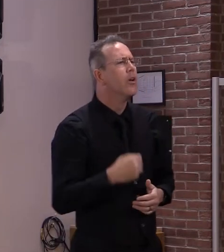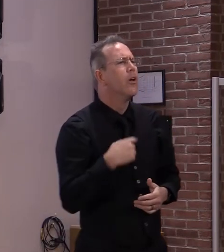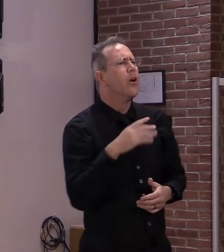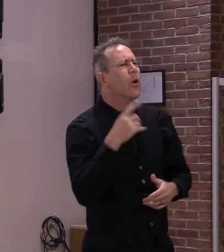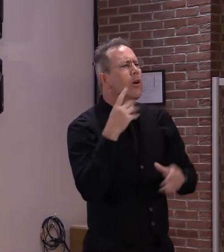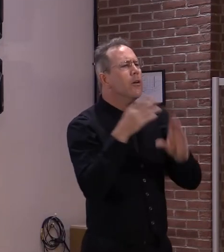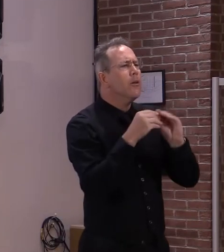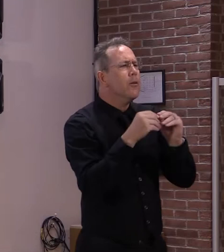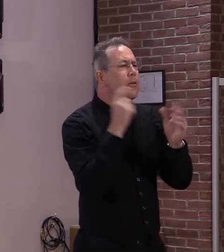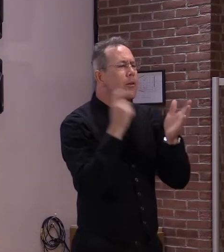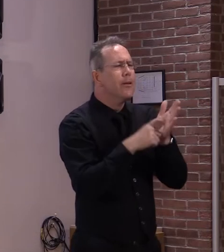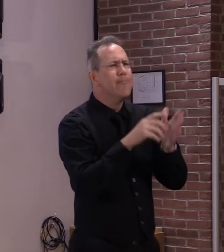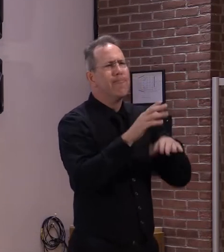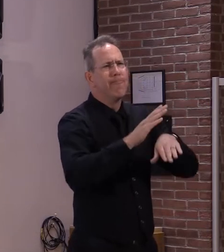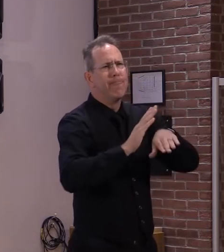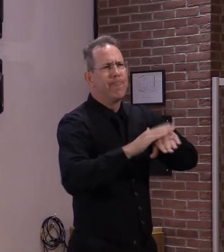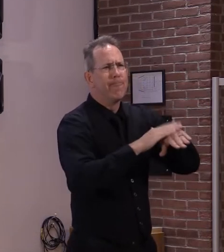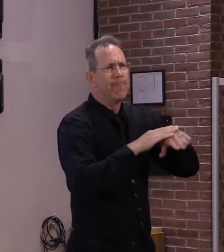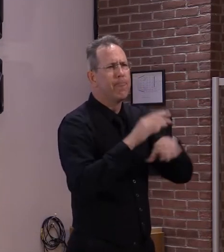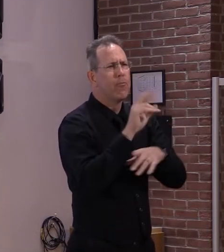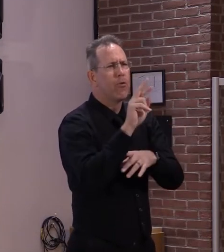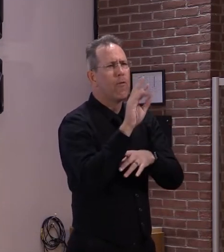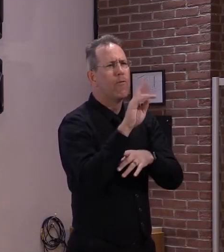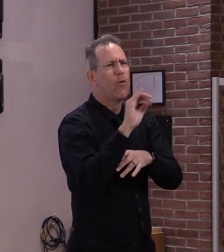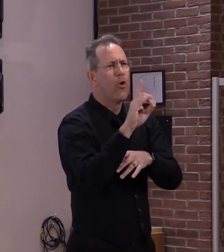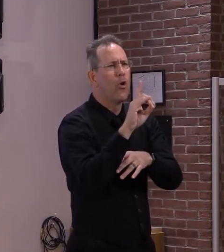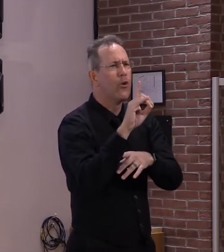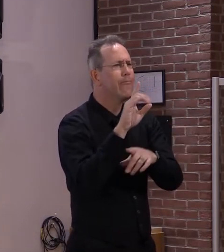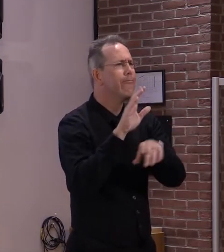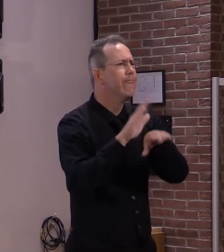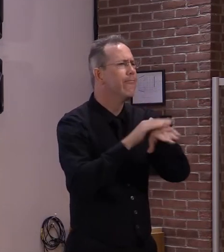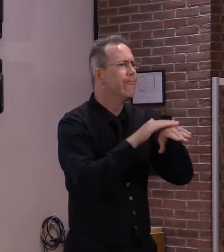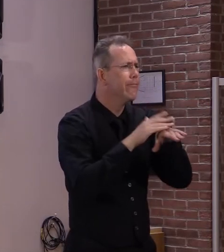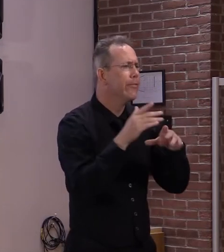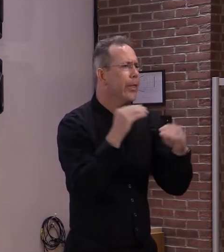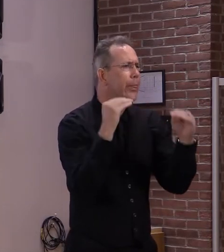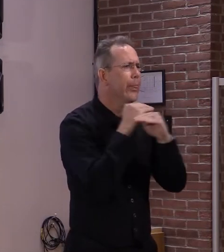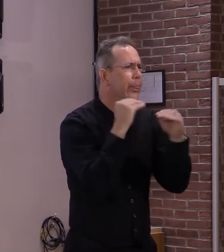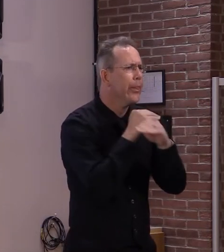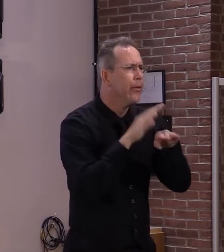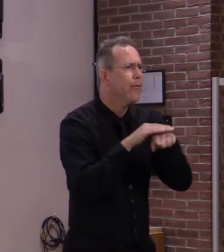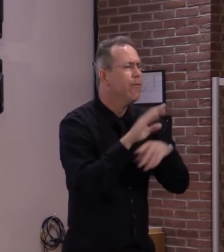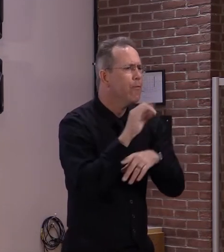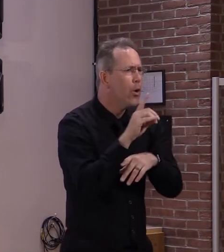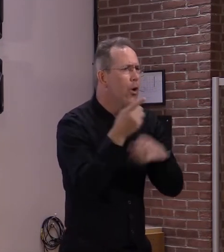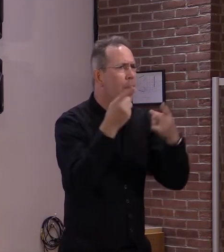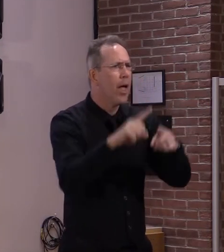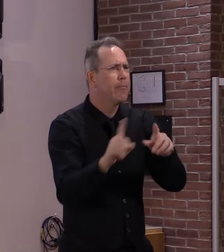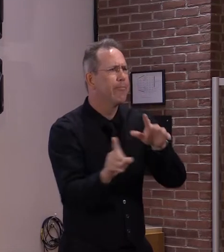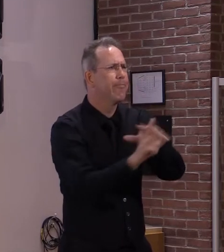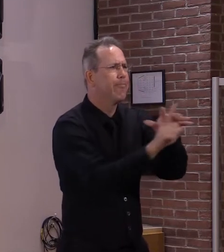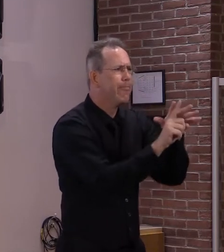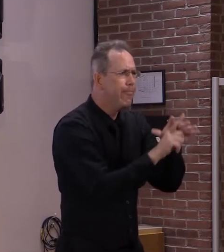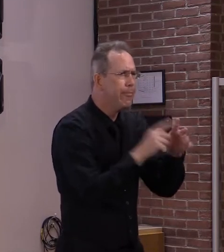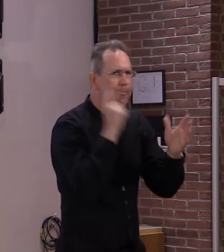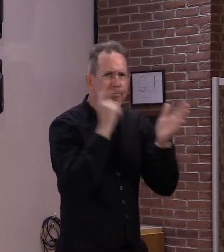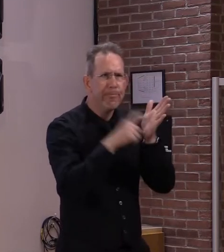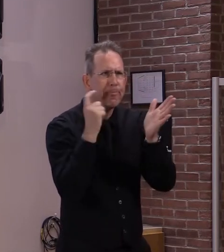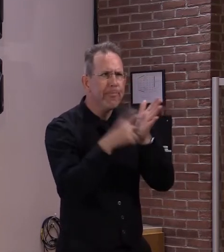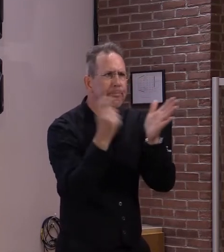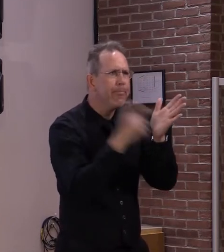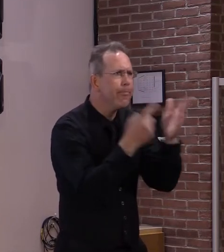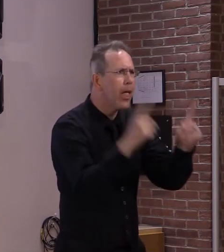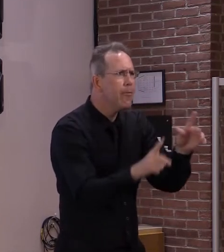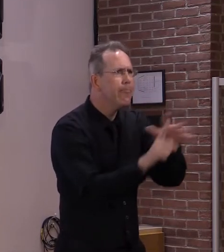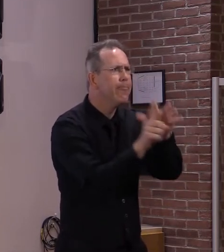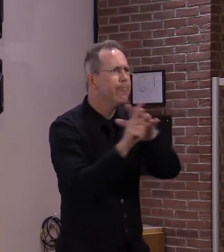challenge throughout the pandemic, which we have seen a steady increase in over the past few months. To combat this coordinated effort by organized